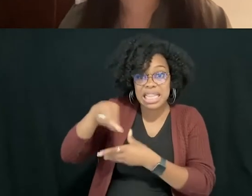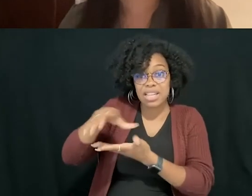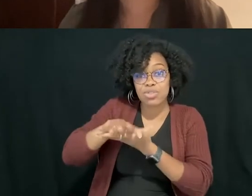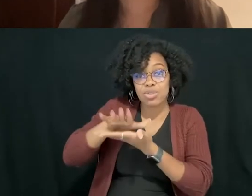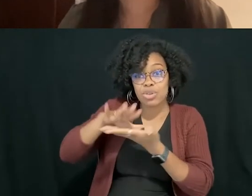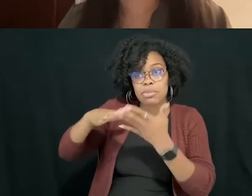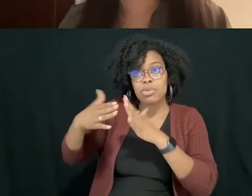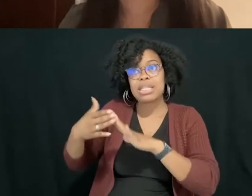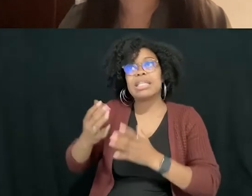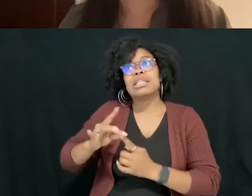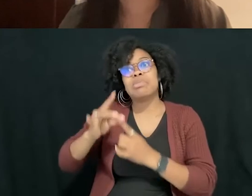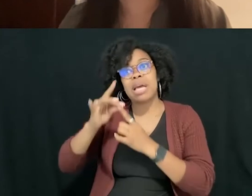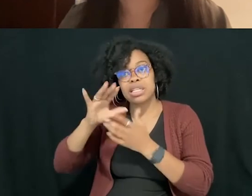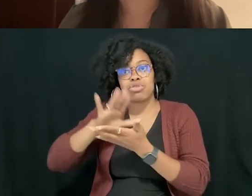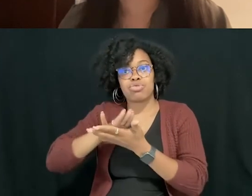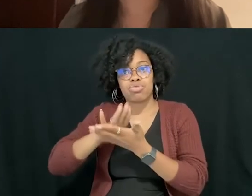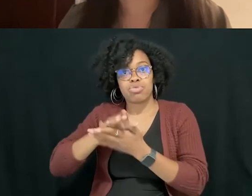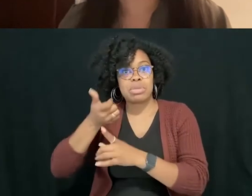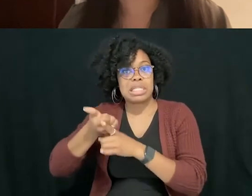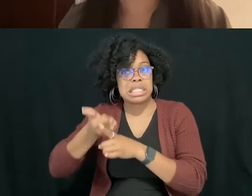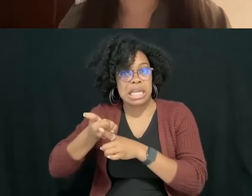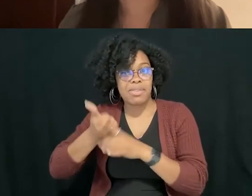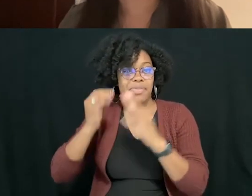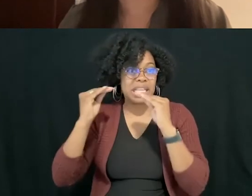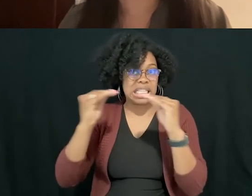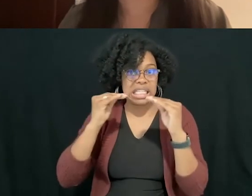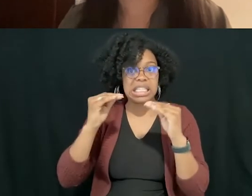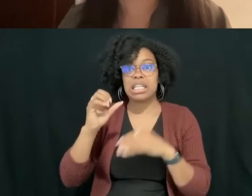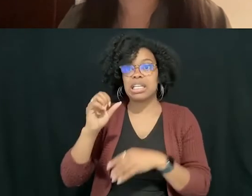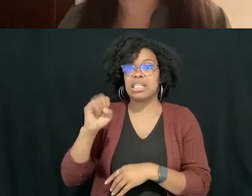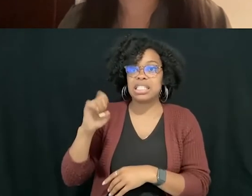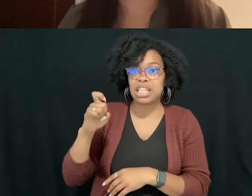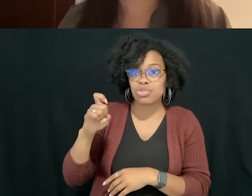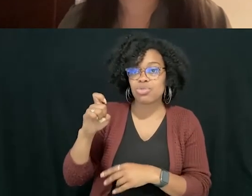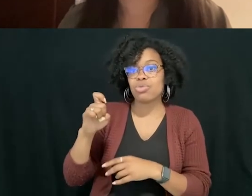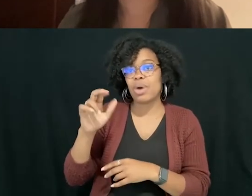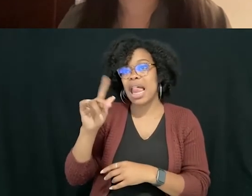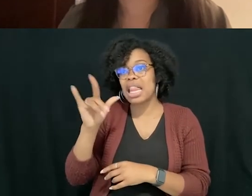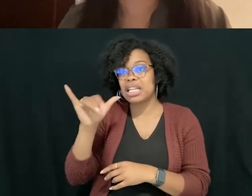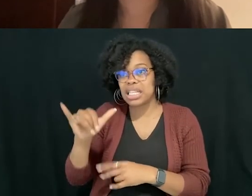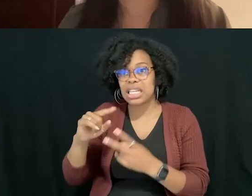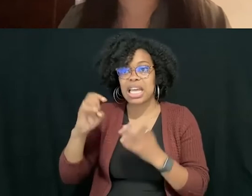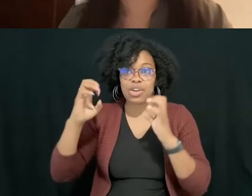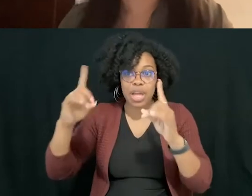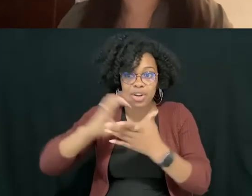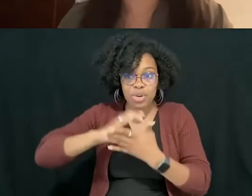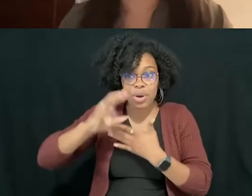school that is teaching a sexual, uh, sexuality education curriculum, they have found, uh, that our book